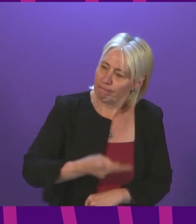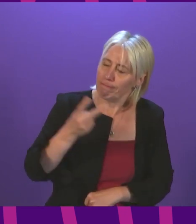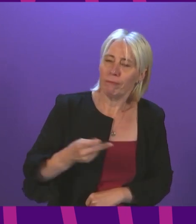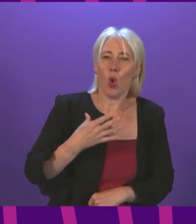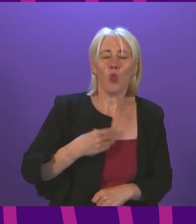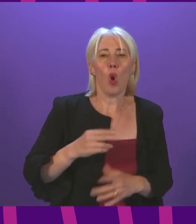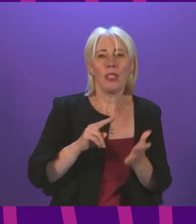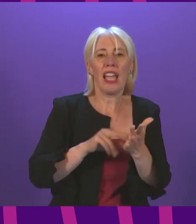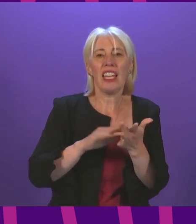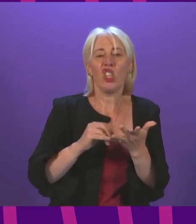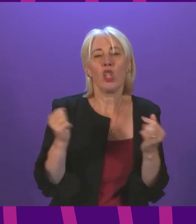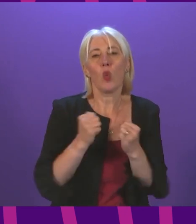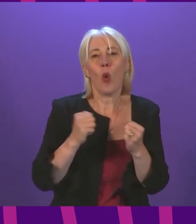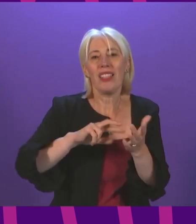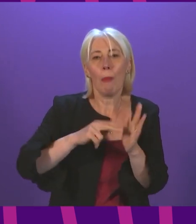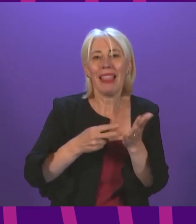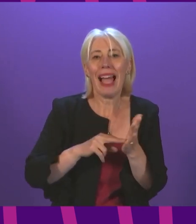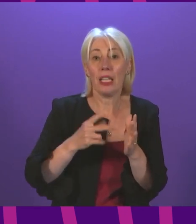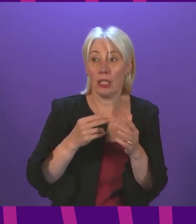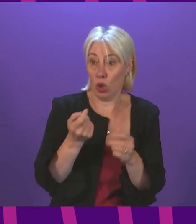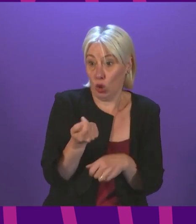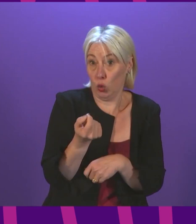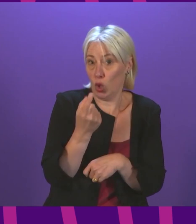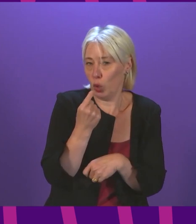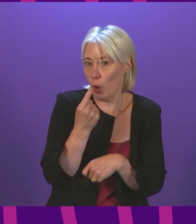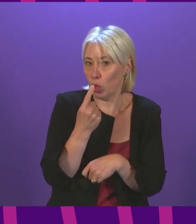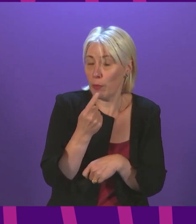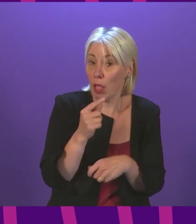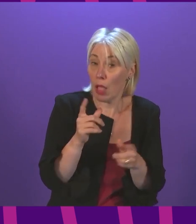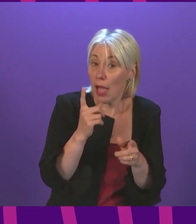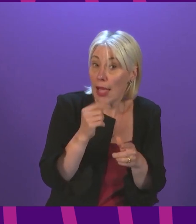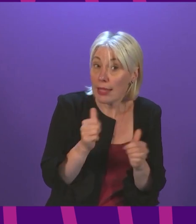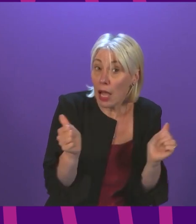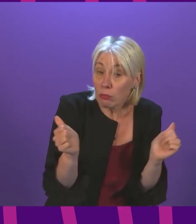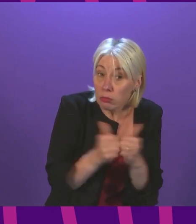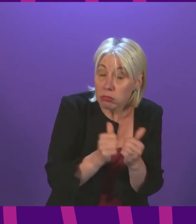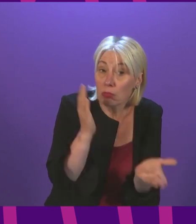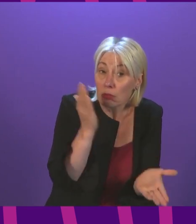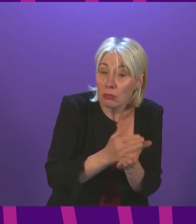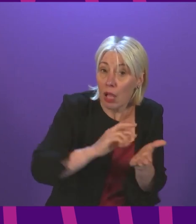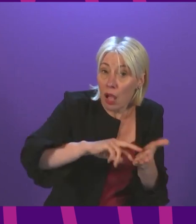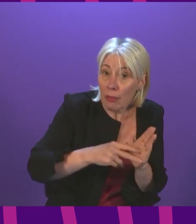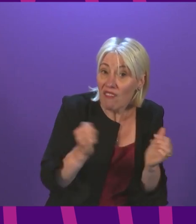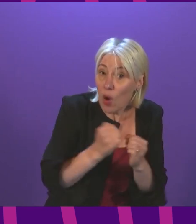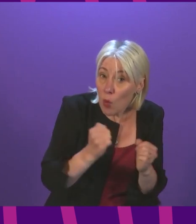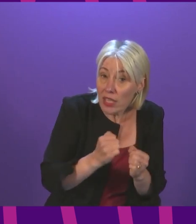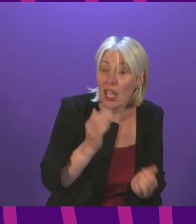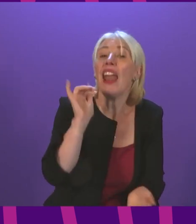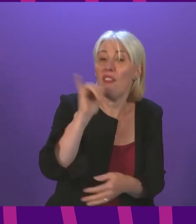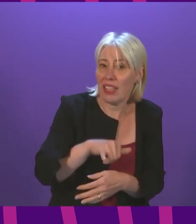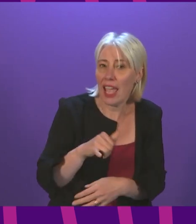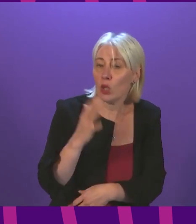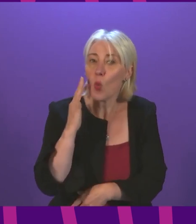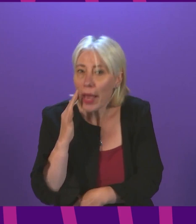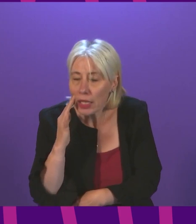plan to be published as soon as possible can the first minister confirm if there will be a plan published and if so when first minister the